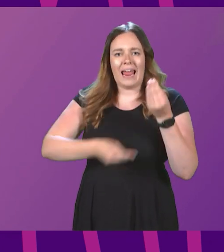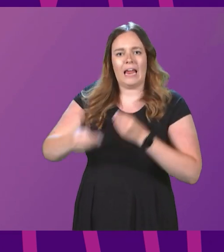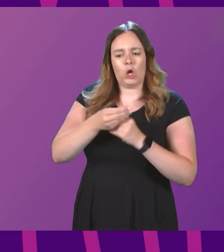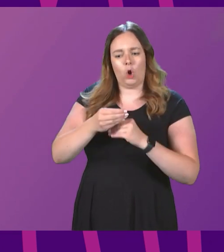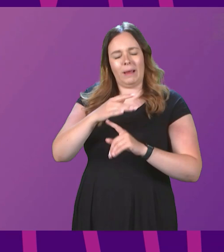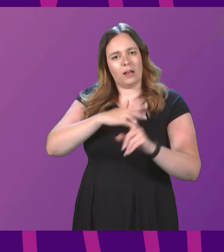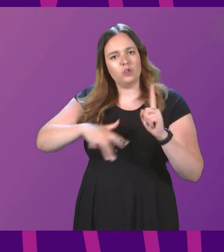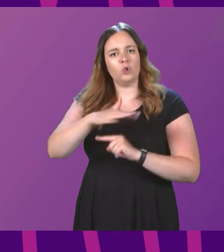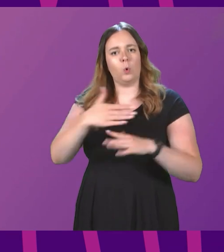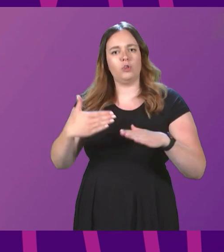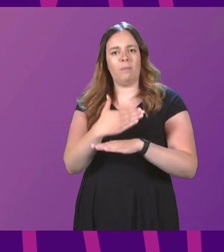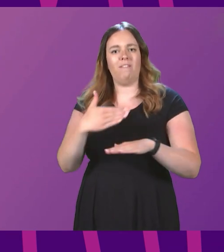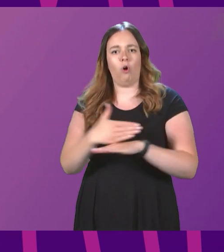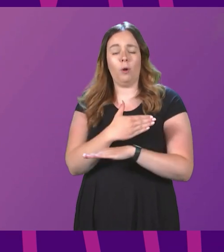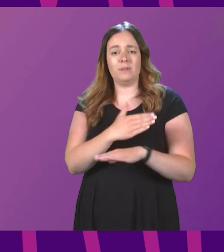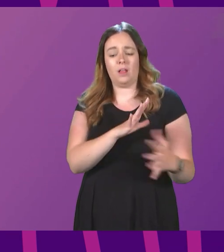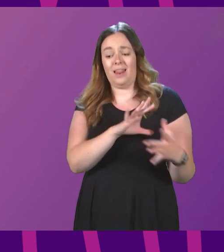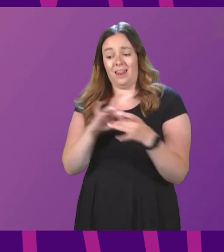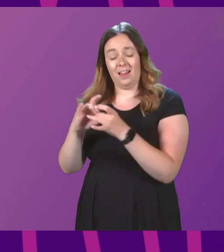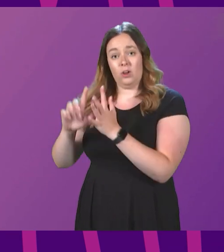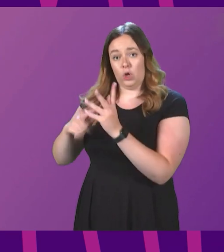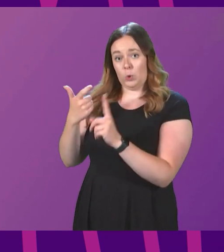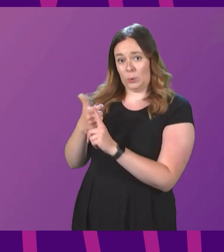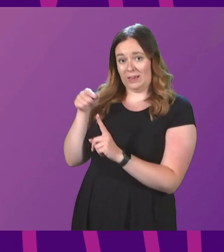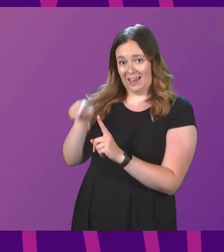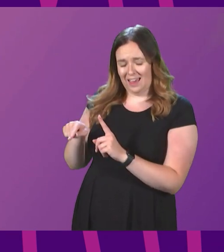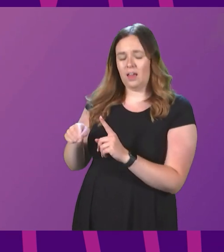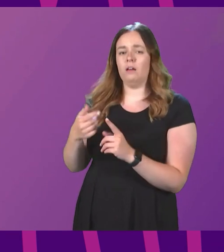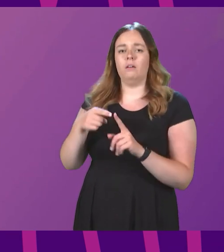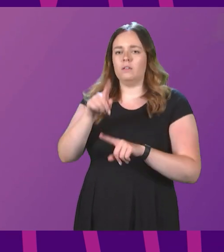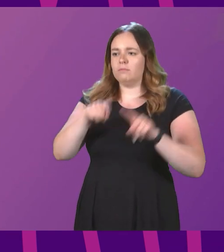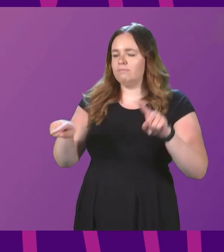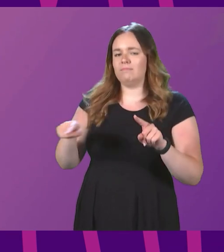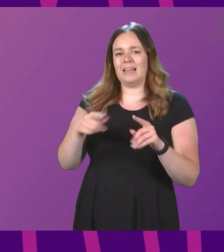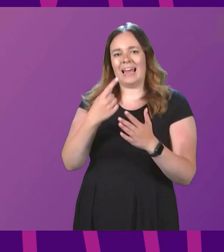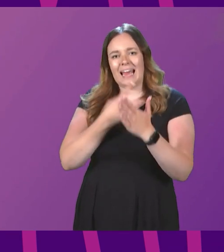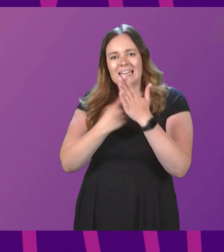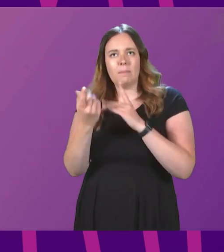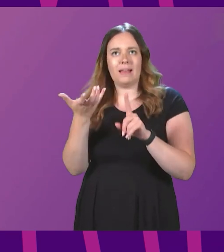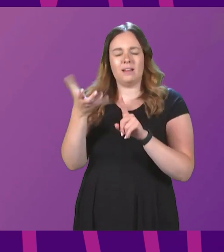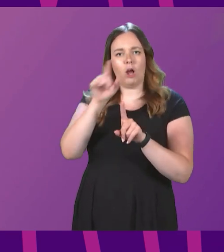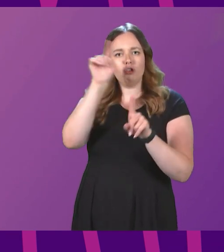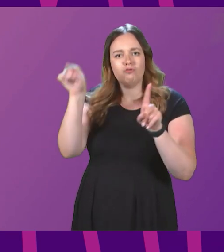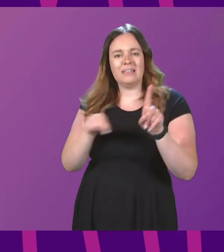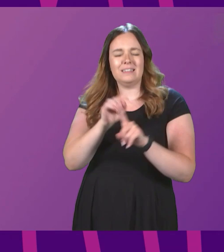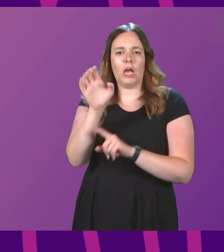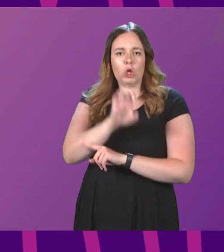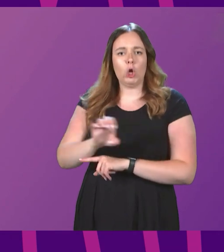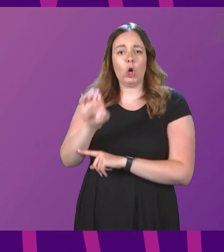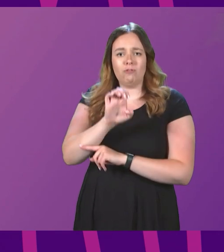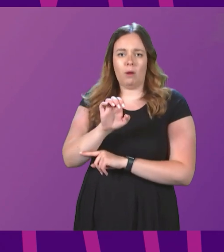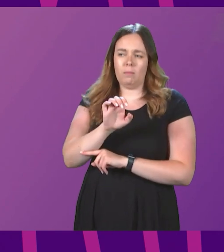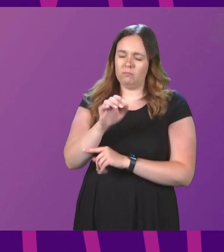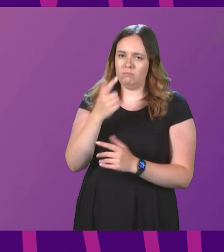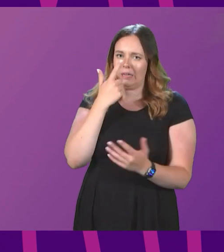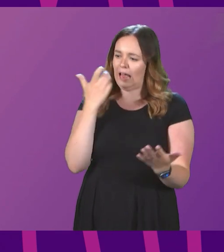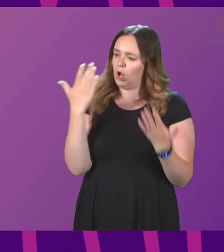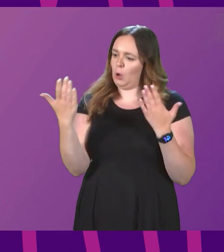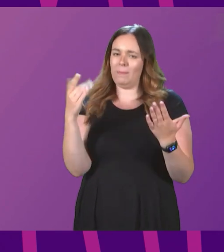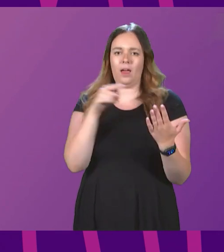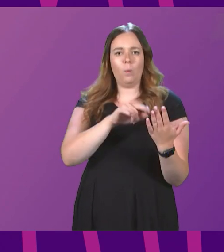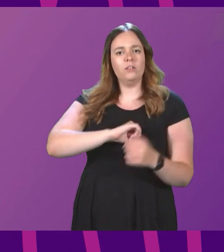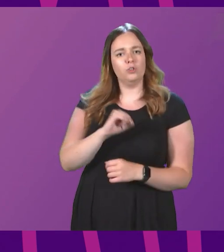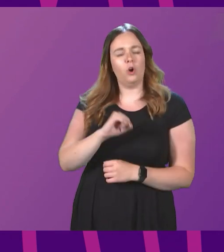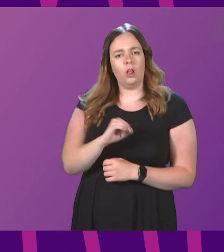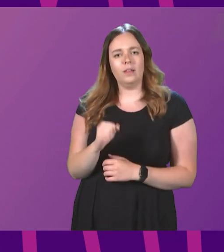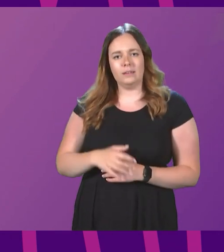performance relative to the UK of a range of independent countries across Europe that are comparable to Scotland.